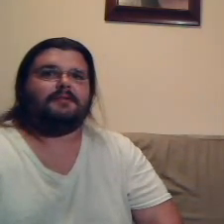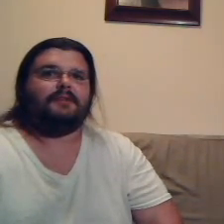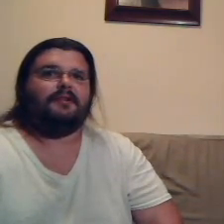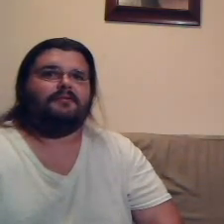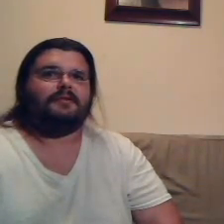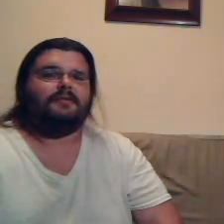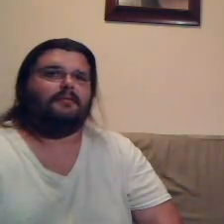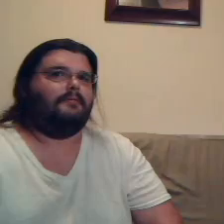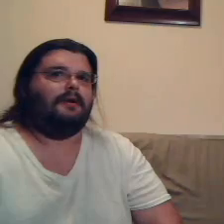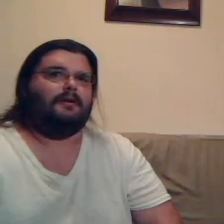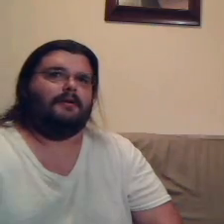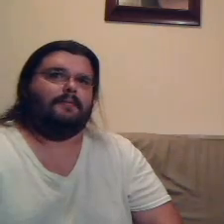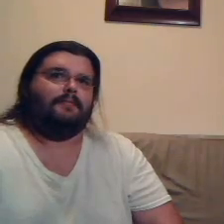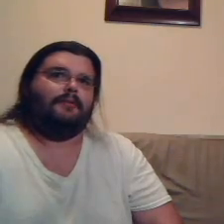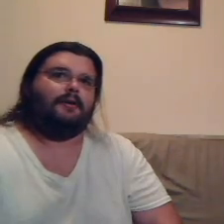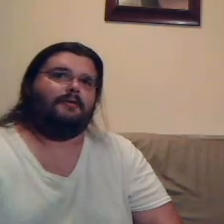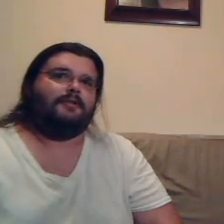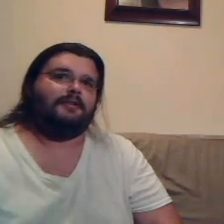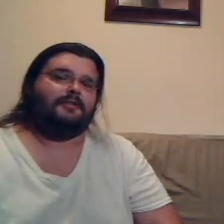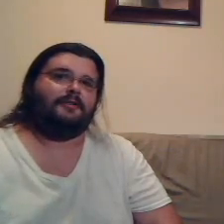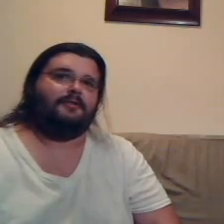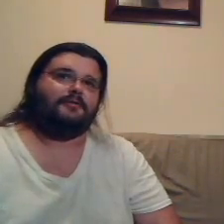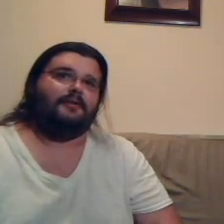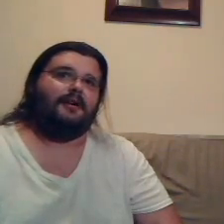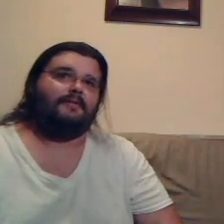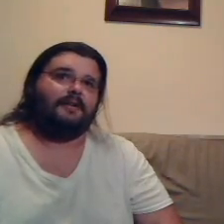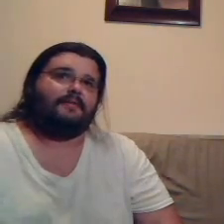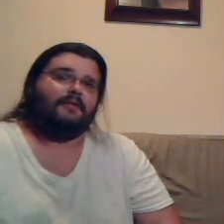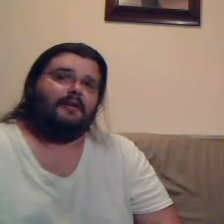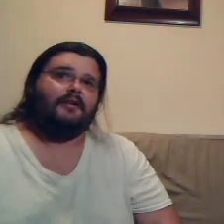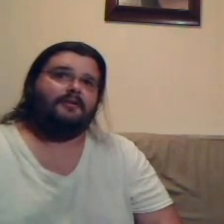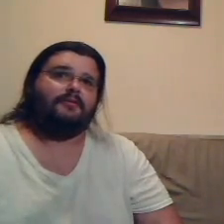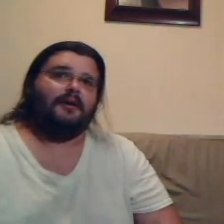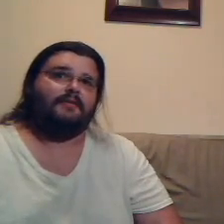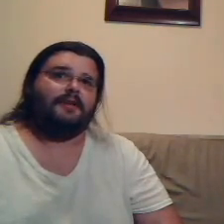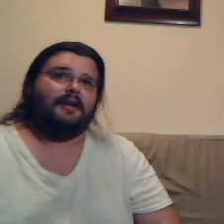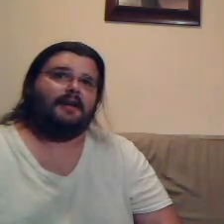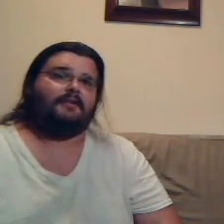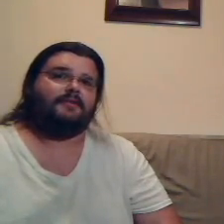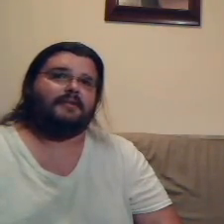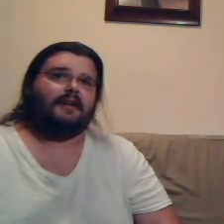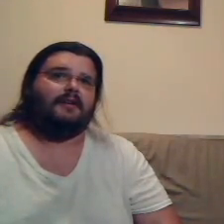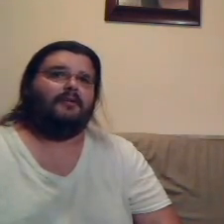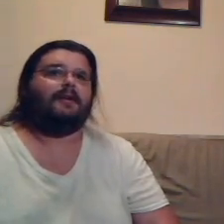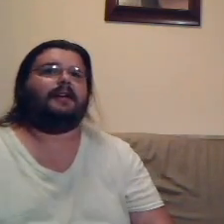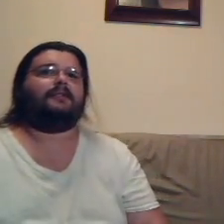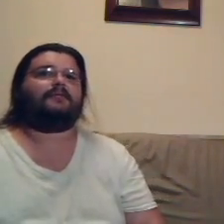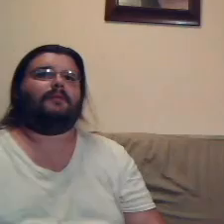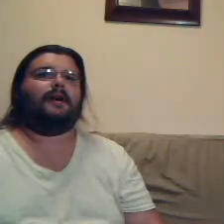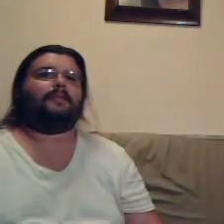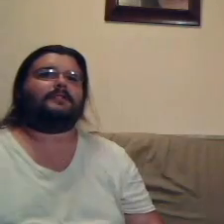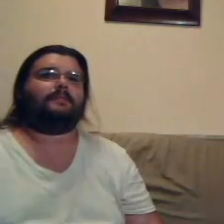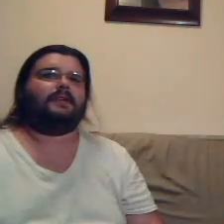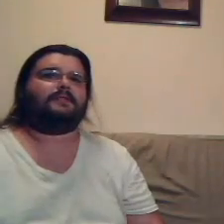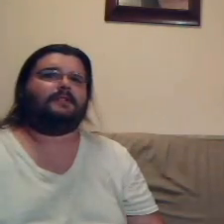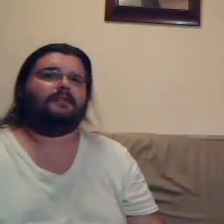get some toast? We had already shut the toaster off and threw everything out. She's like, oh, it ain't no trouble. How much is a piece of toast?